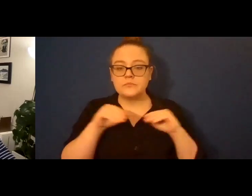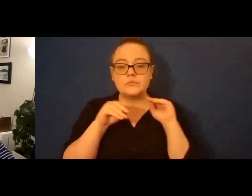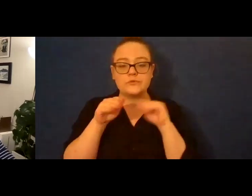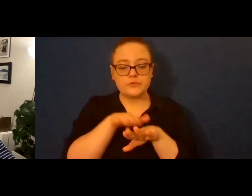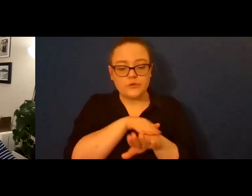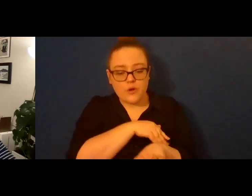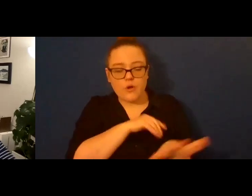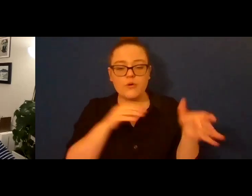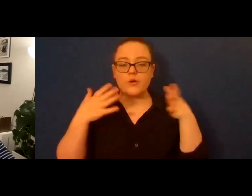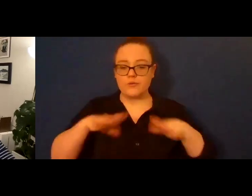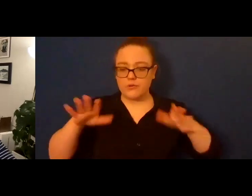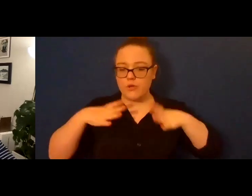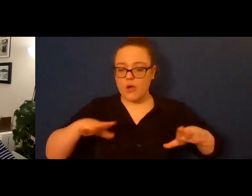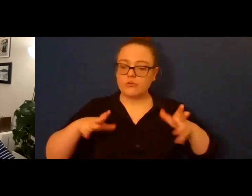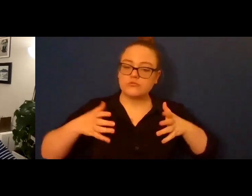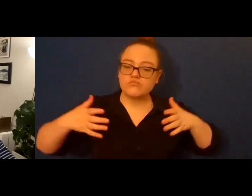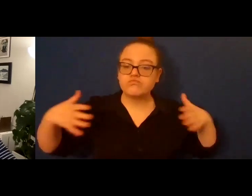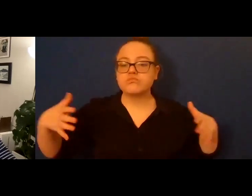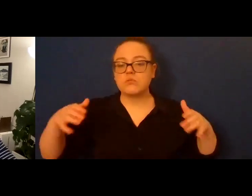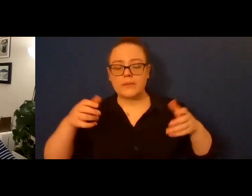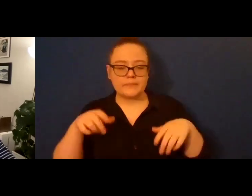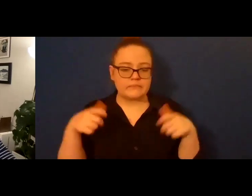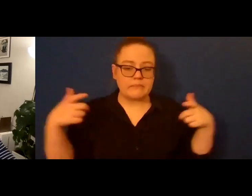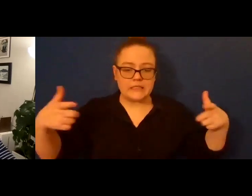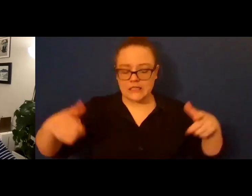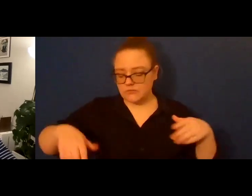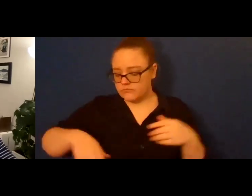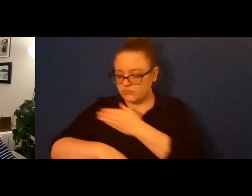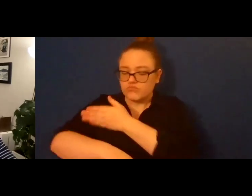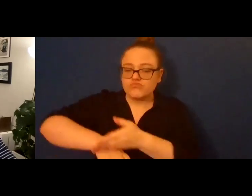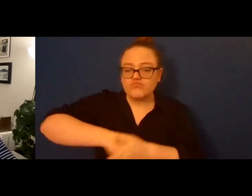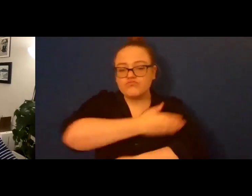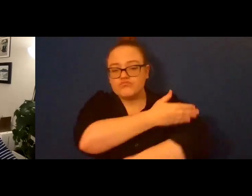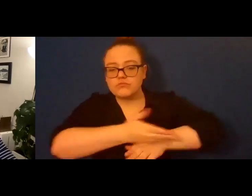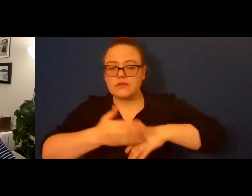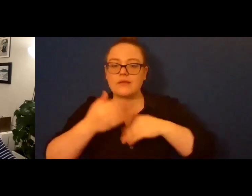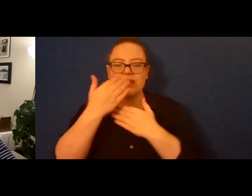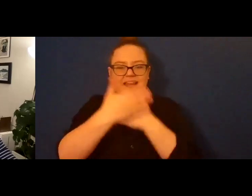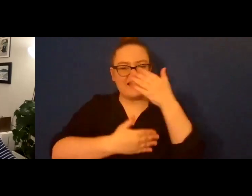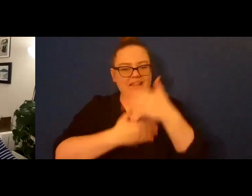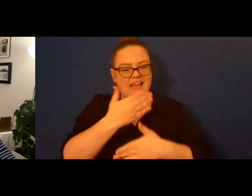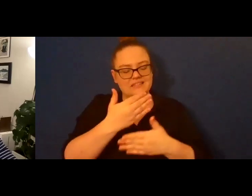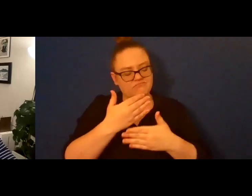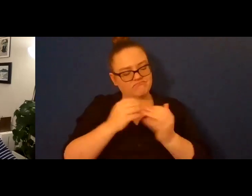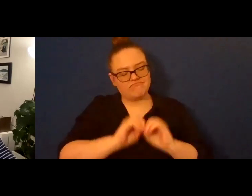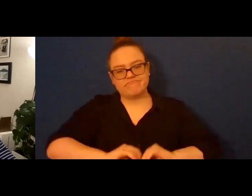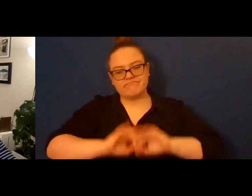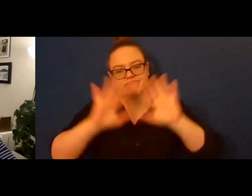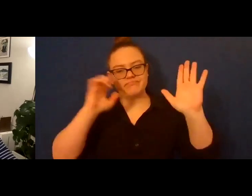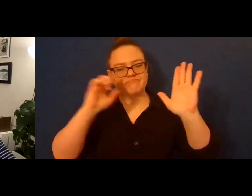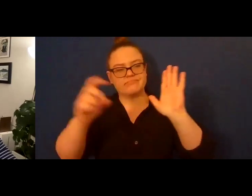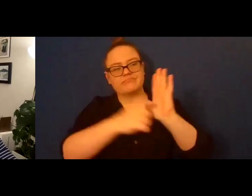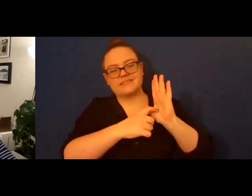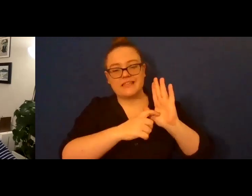but not my hands. They remained maps that led to the truth of me. I was not a ballerina. I was a third baseman.